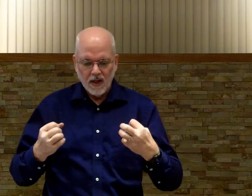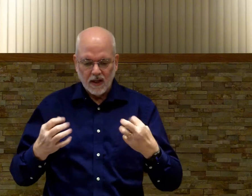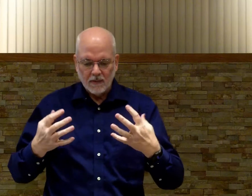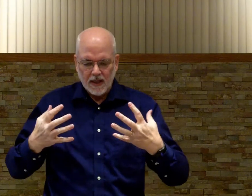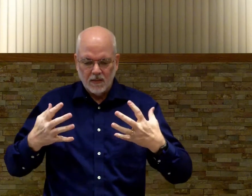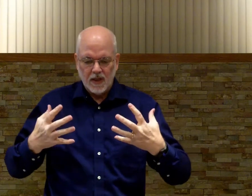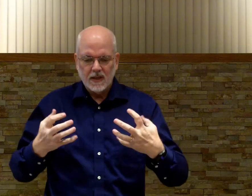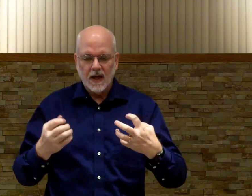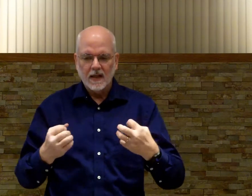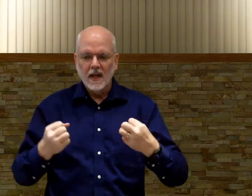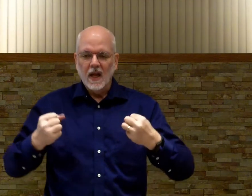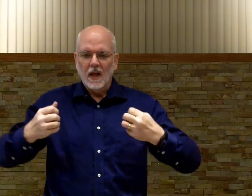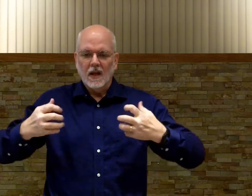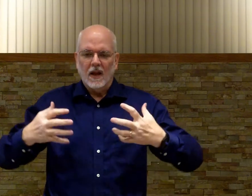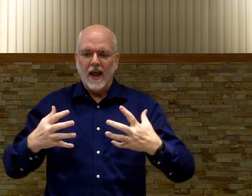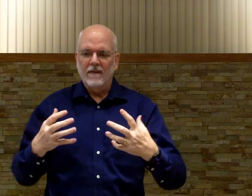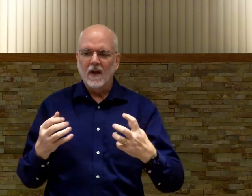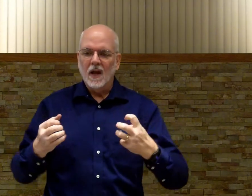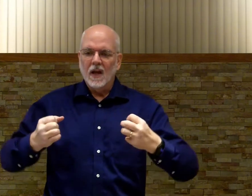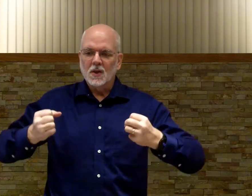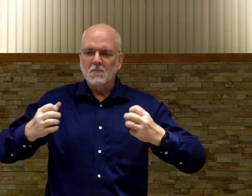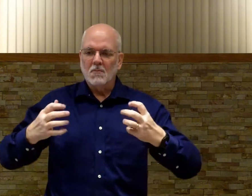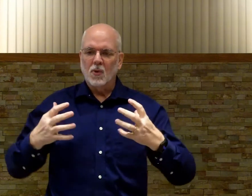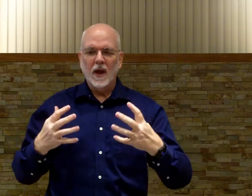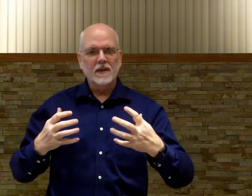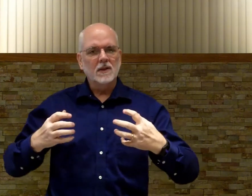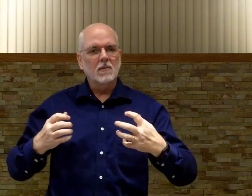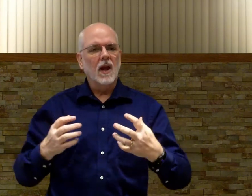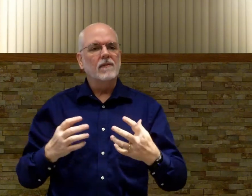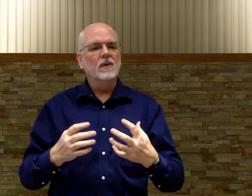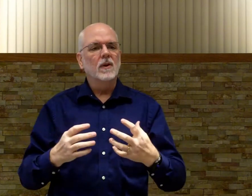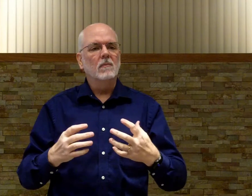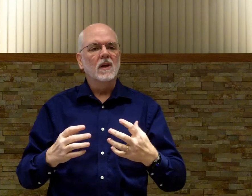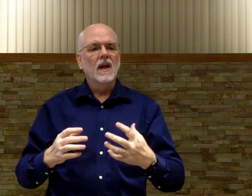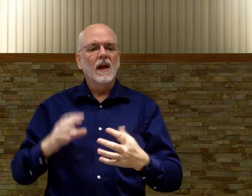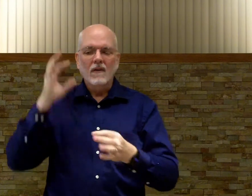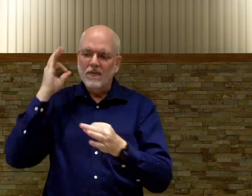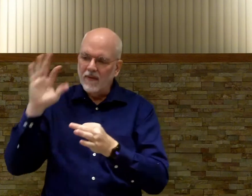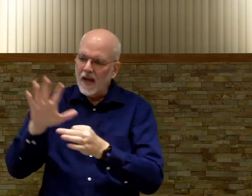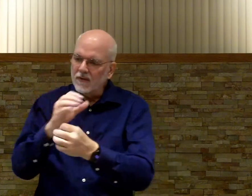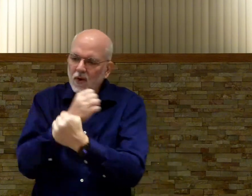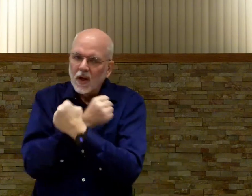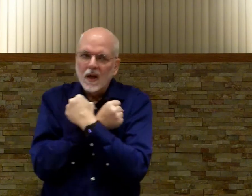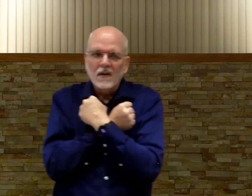let's make some of these signs have some breath and some life to them faithful love